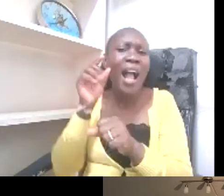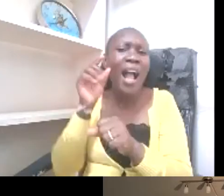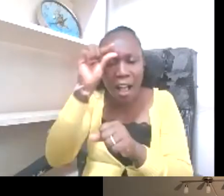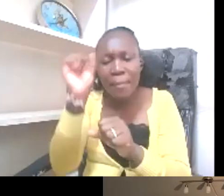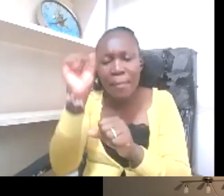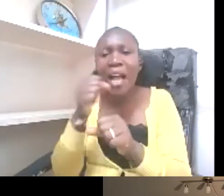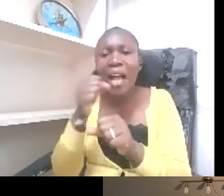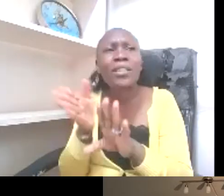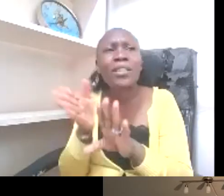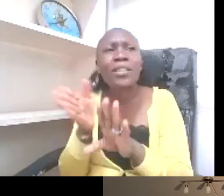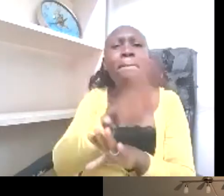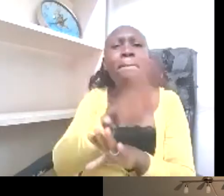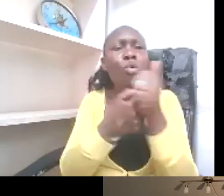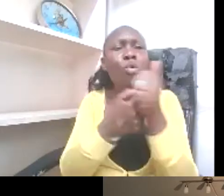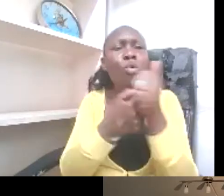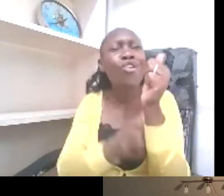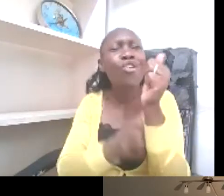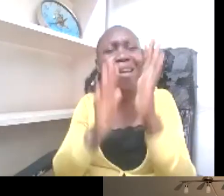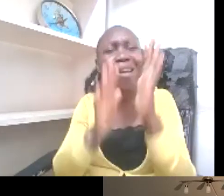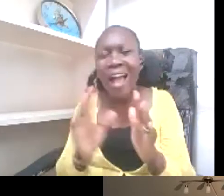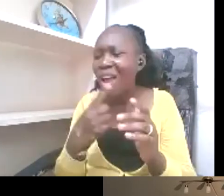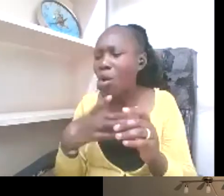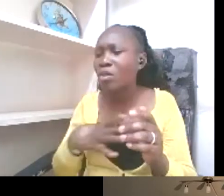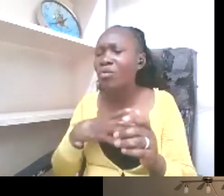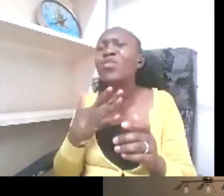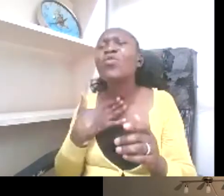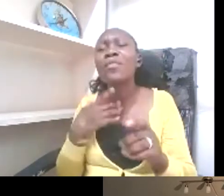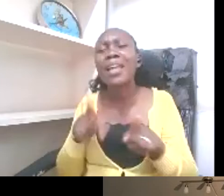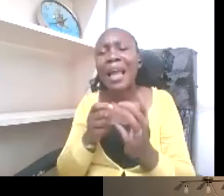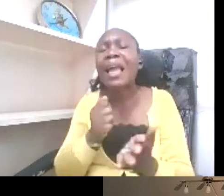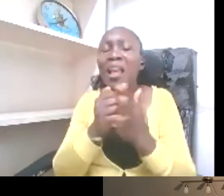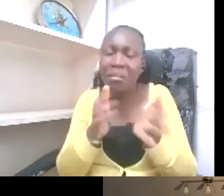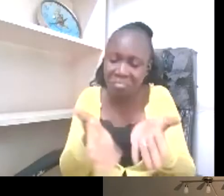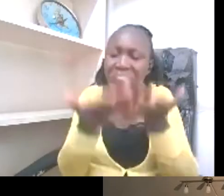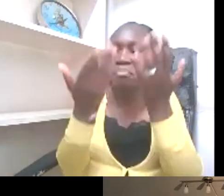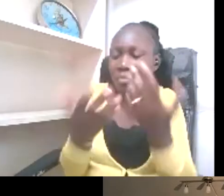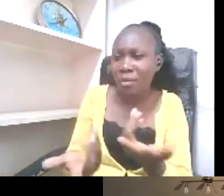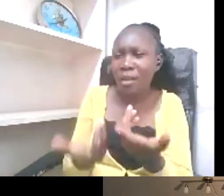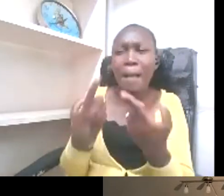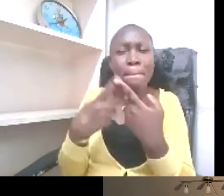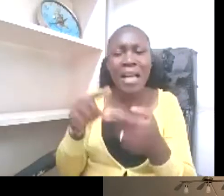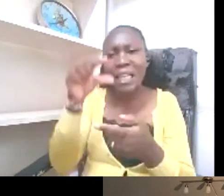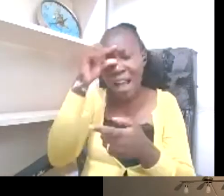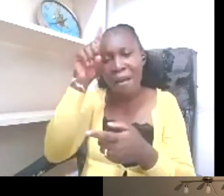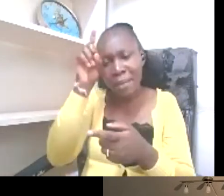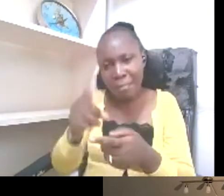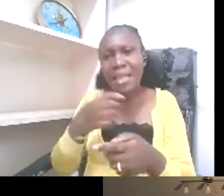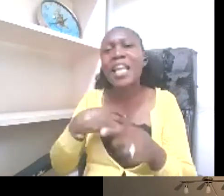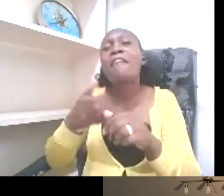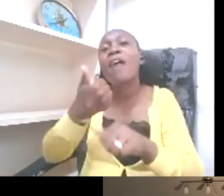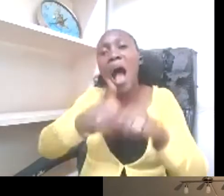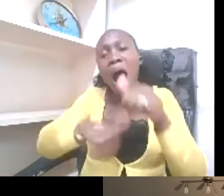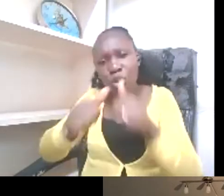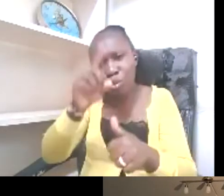currently doing, that does not work. We need government to have impactful action, set up a registry of sign